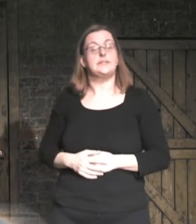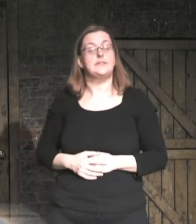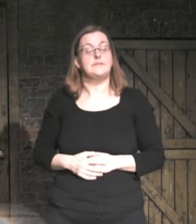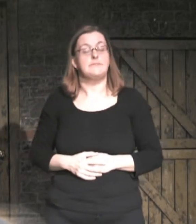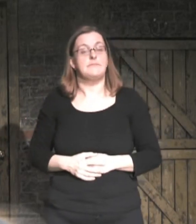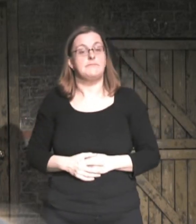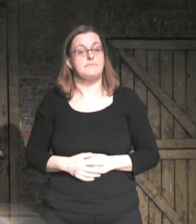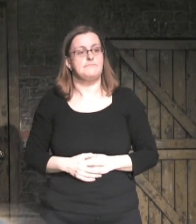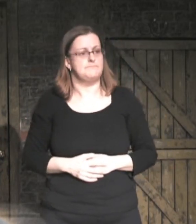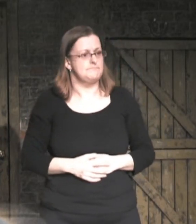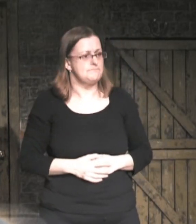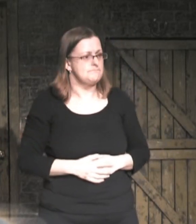What is the mungus with you?